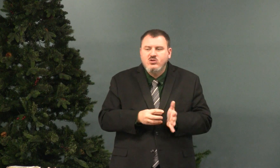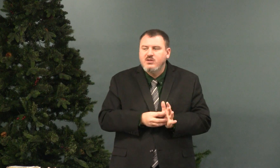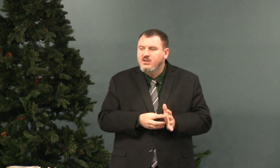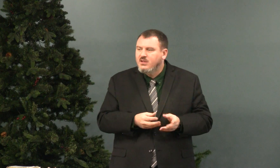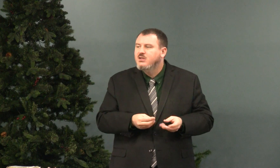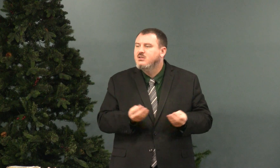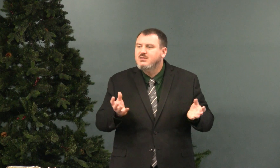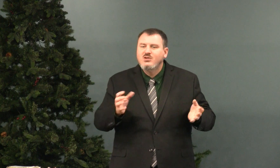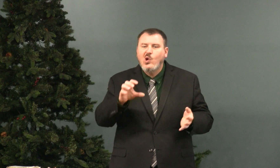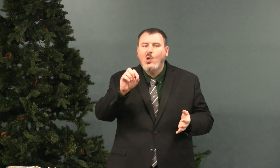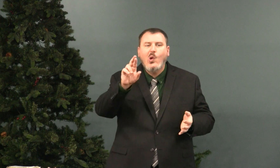And they passed out cookies.